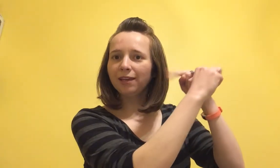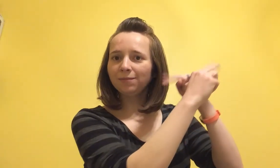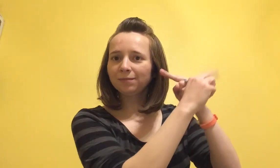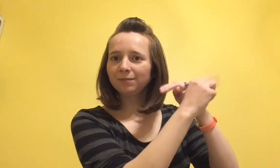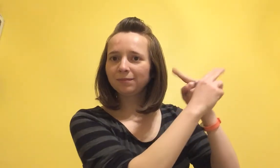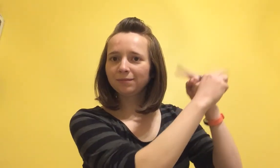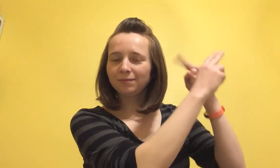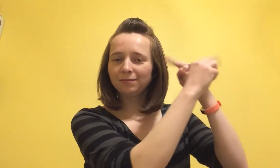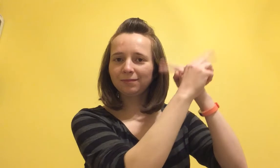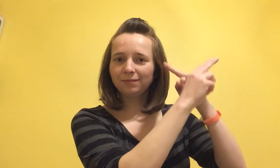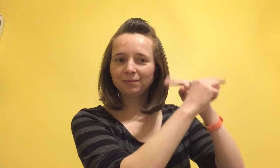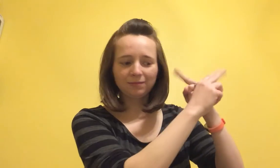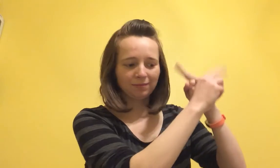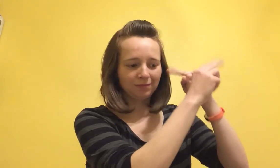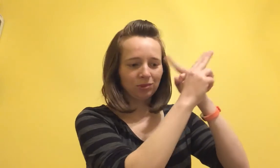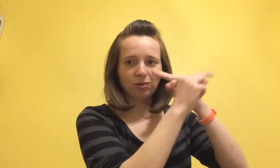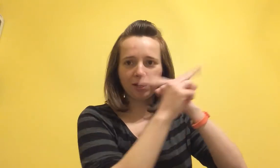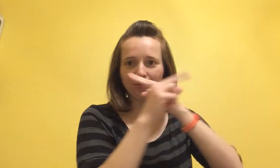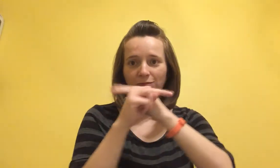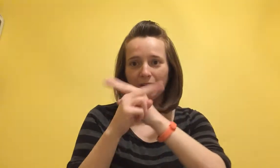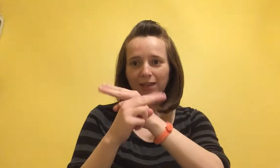dragonfly dragonfly